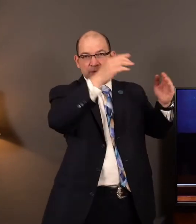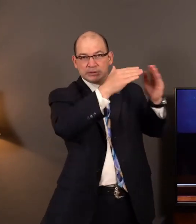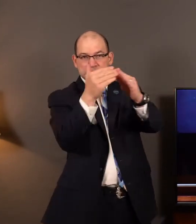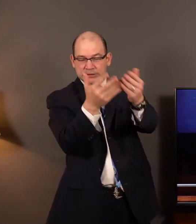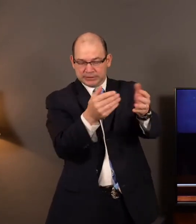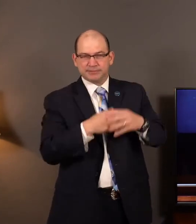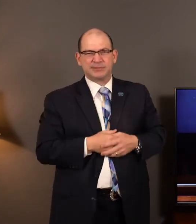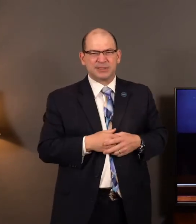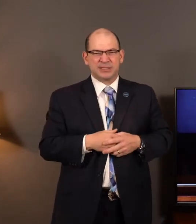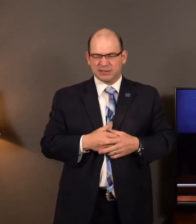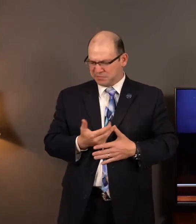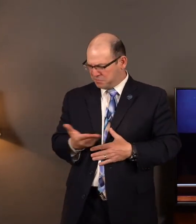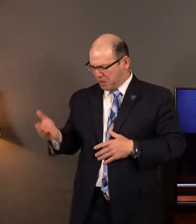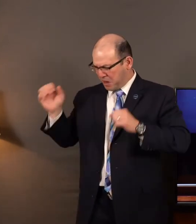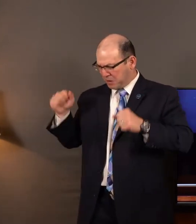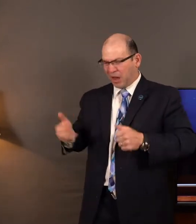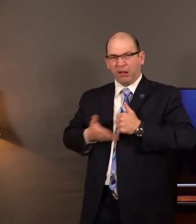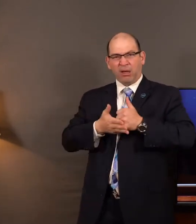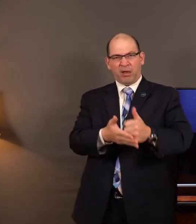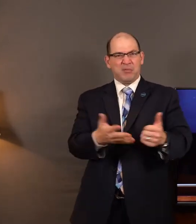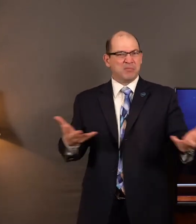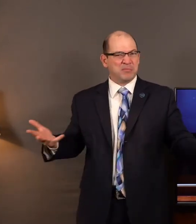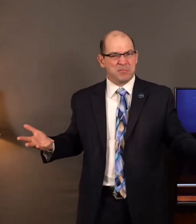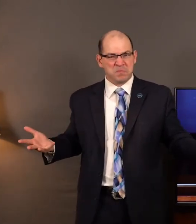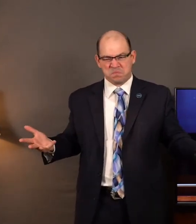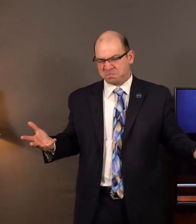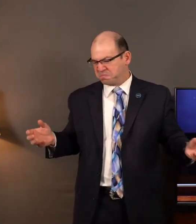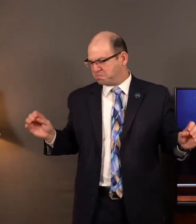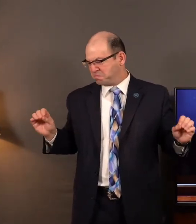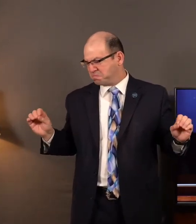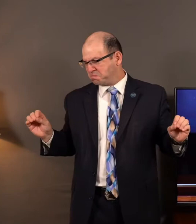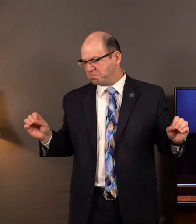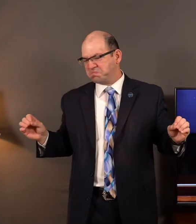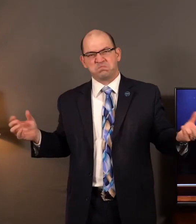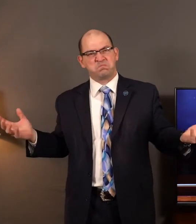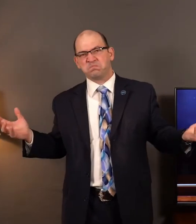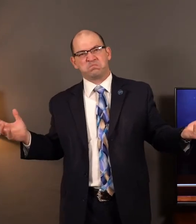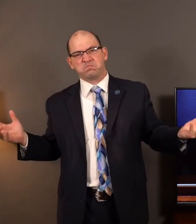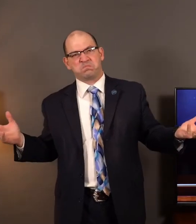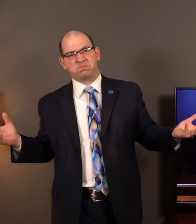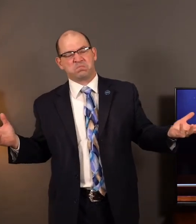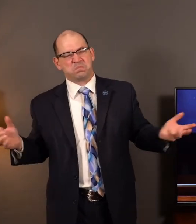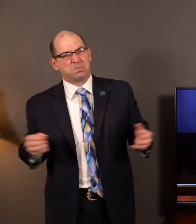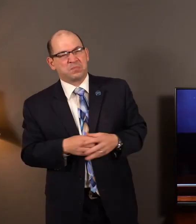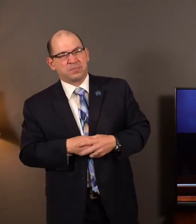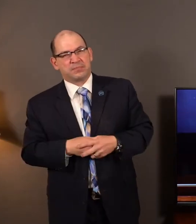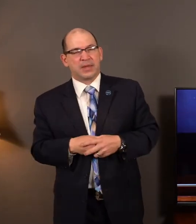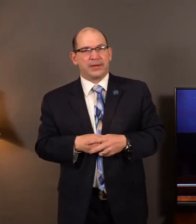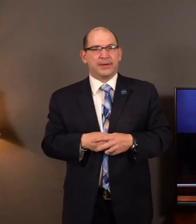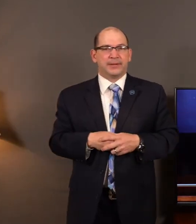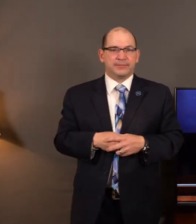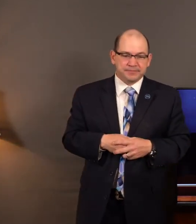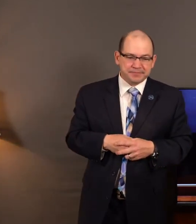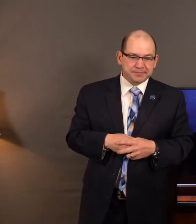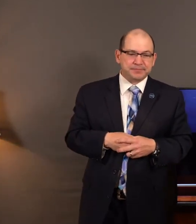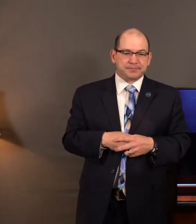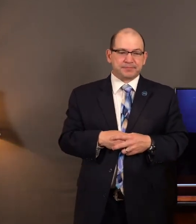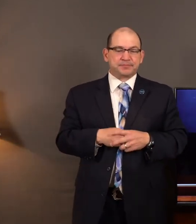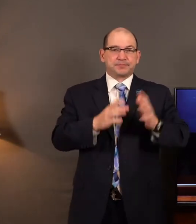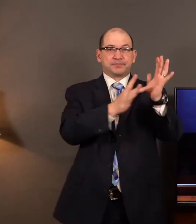to do something about the terrible situation that they find themselves in their city in at this moment? The Bible says that